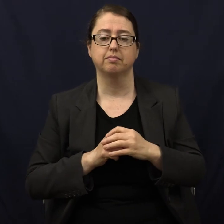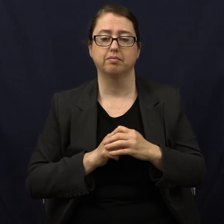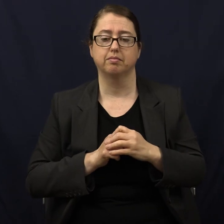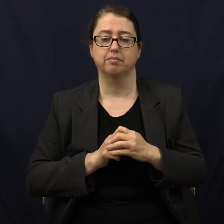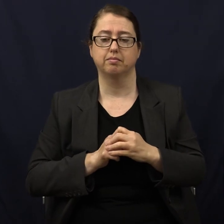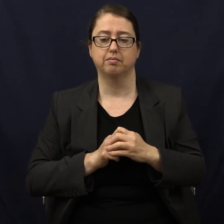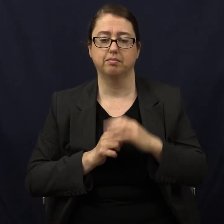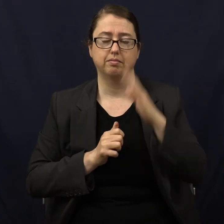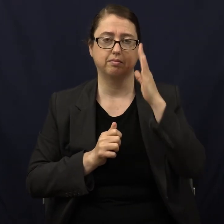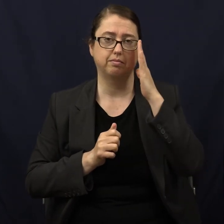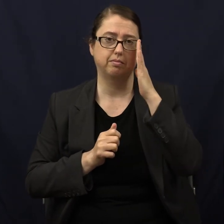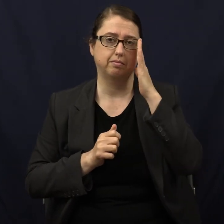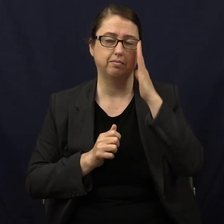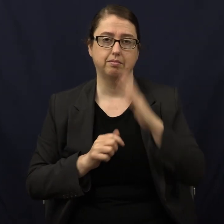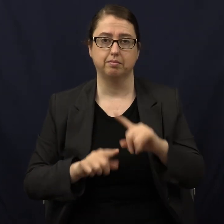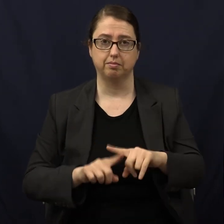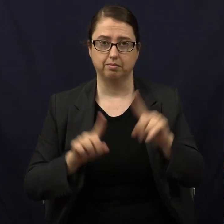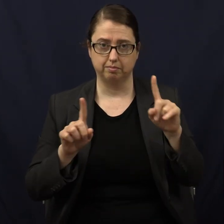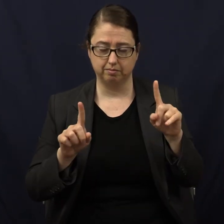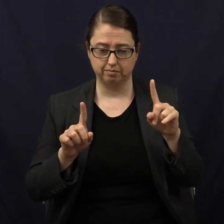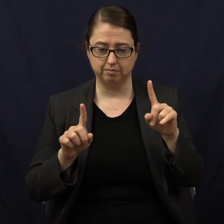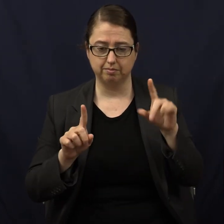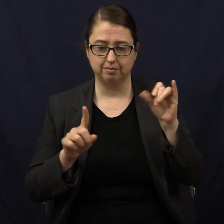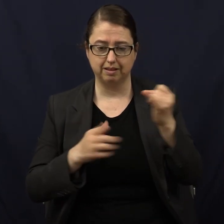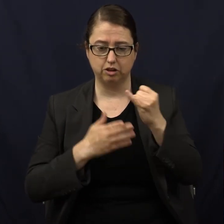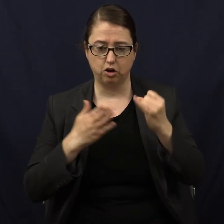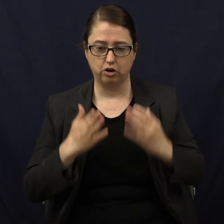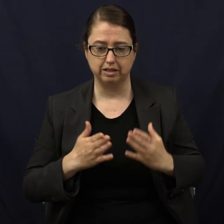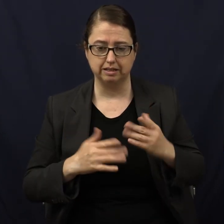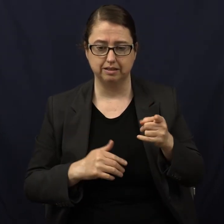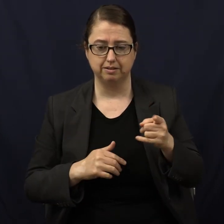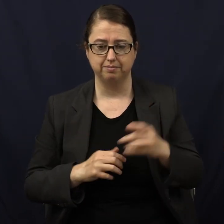However, this is the artist.